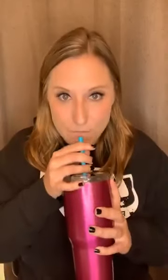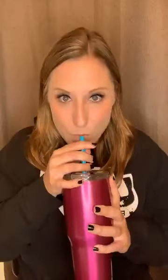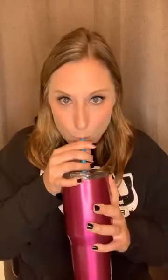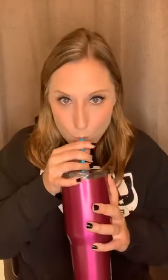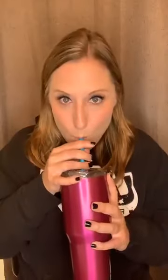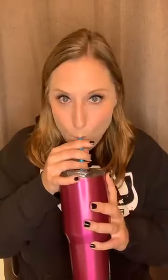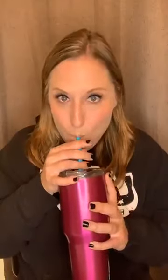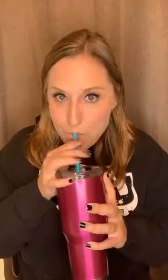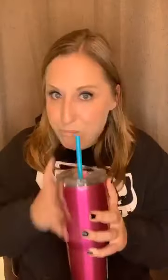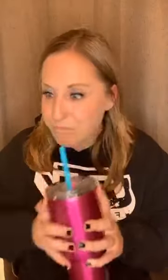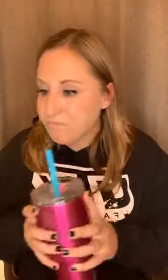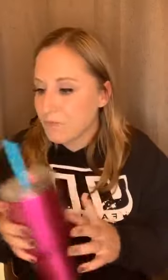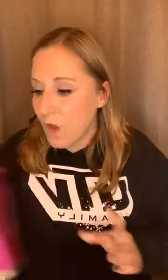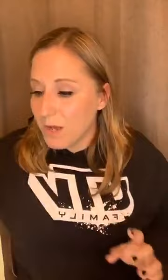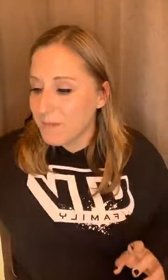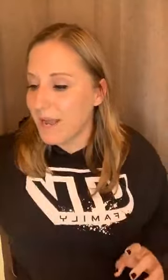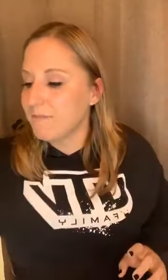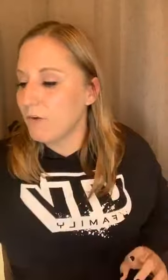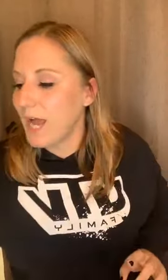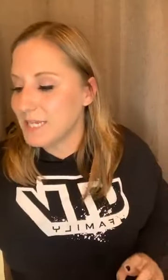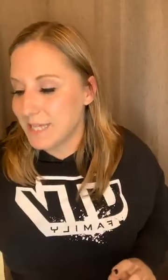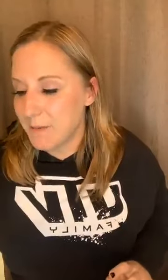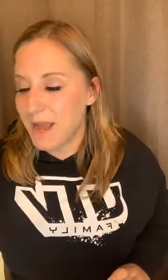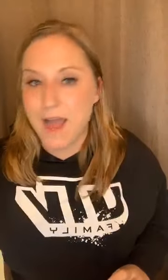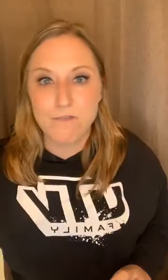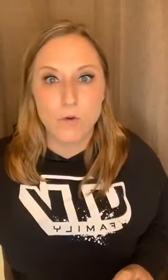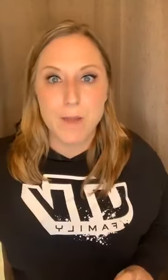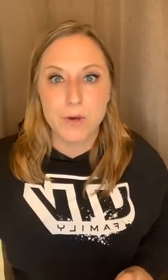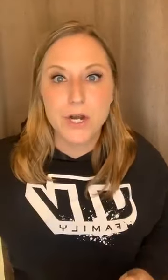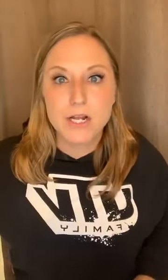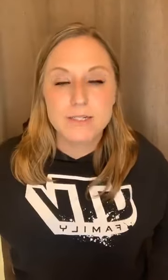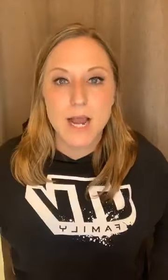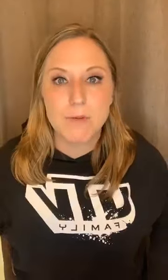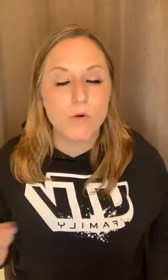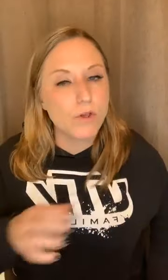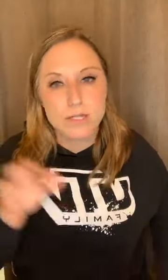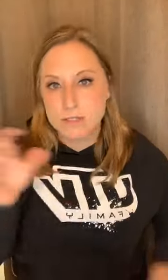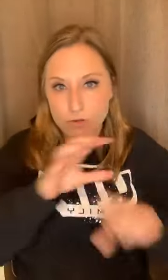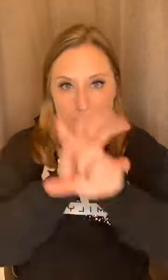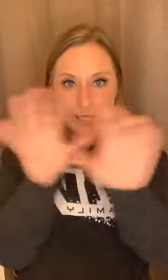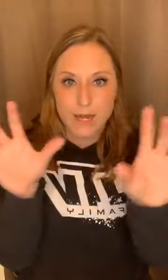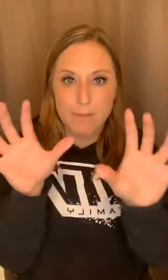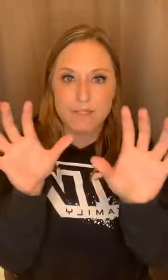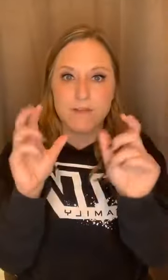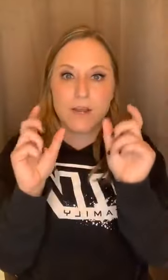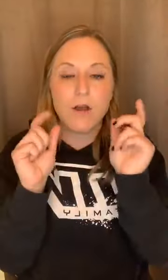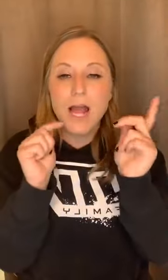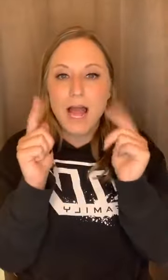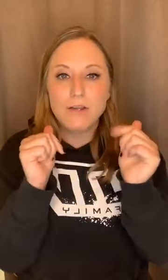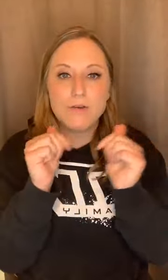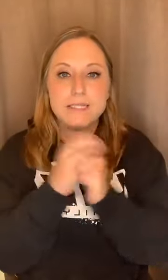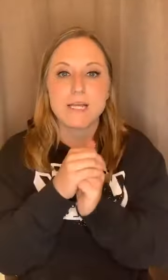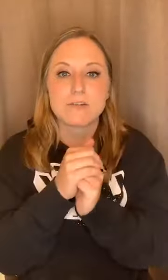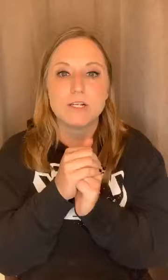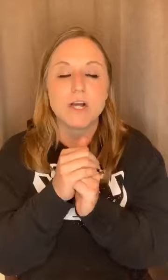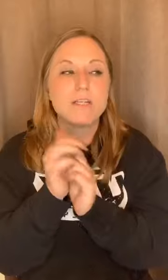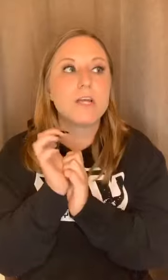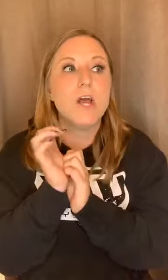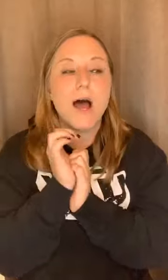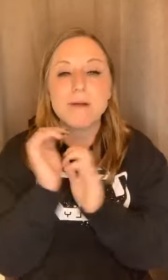on my iPhone. I set up my iPhone, I put it on a timer, or you could, you could set it up as a video and you can take screenshots. I'm not